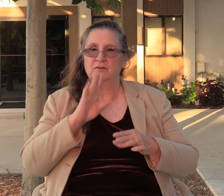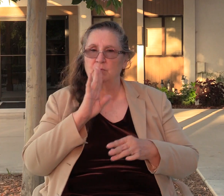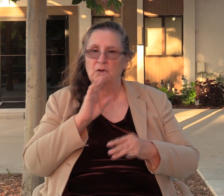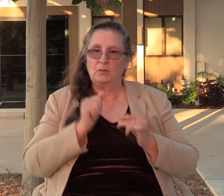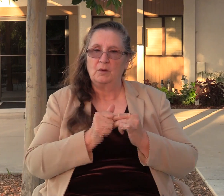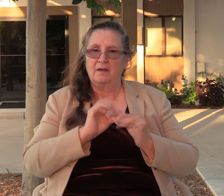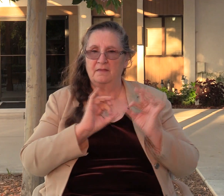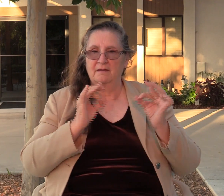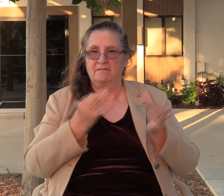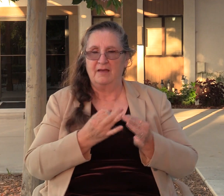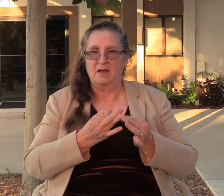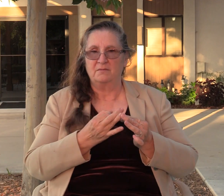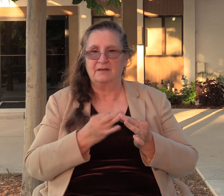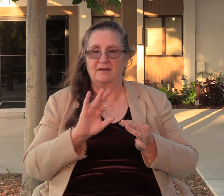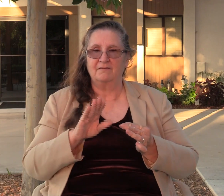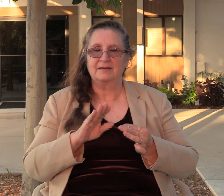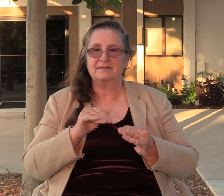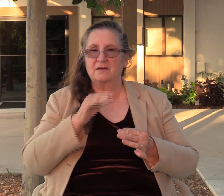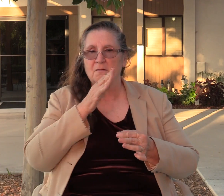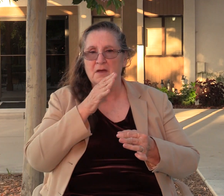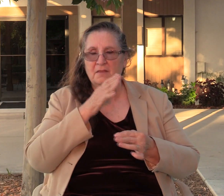of the house of his mother's father, saying,